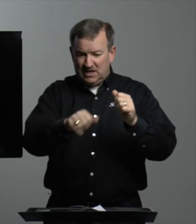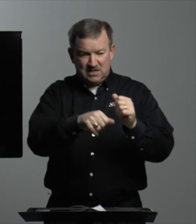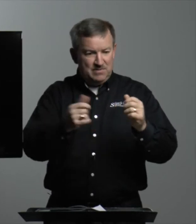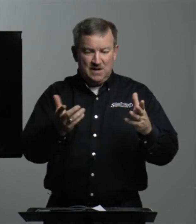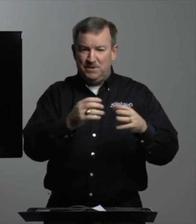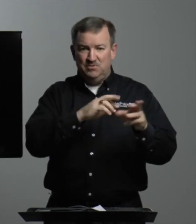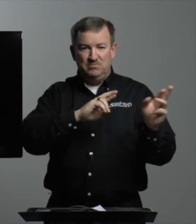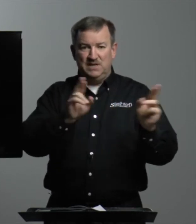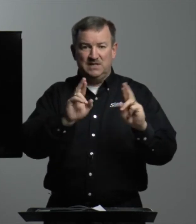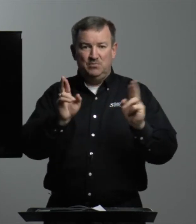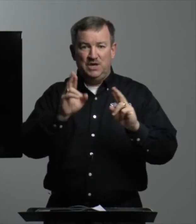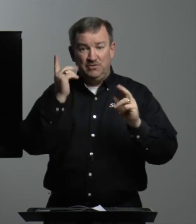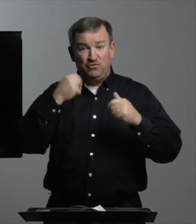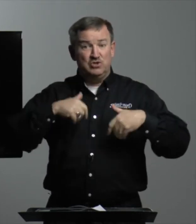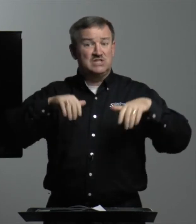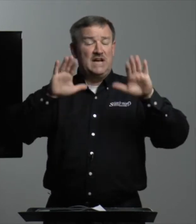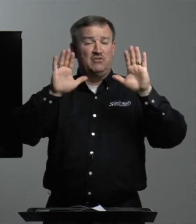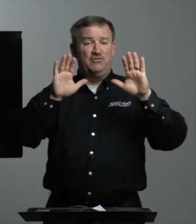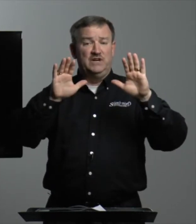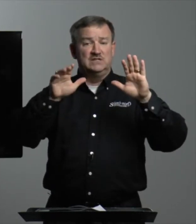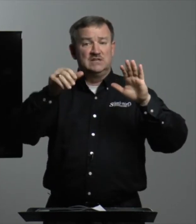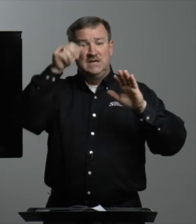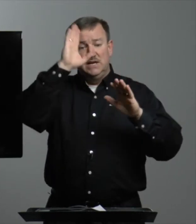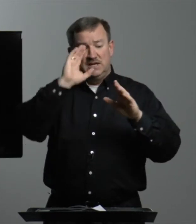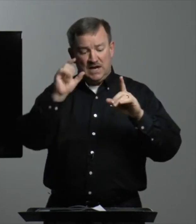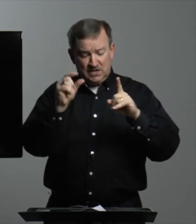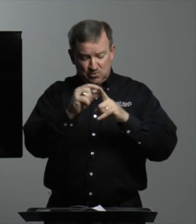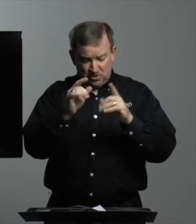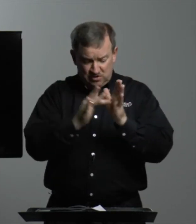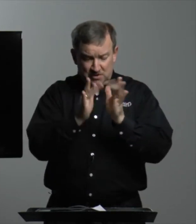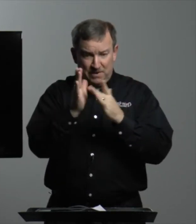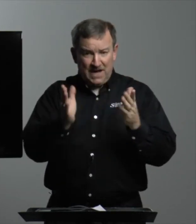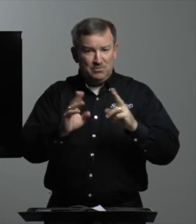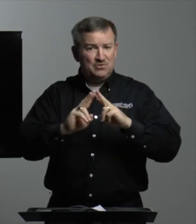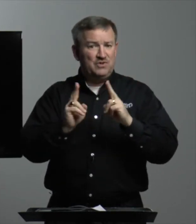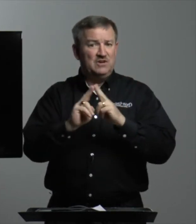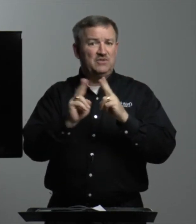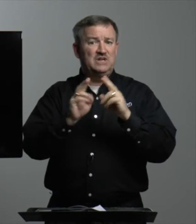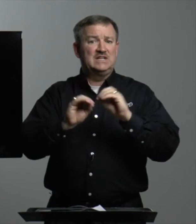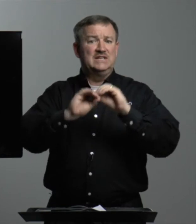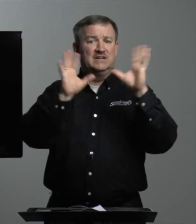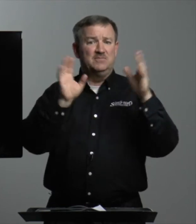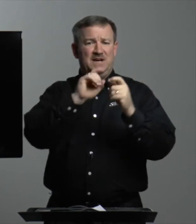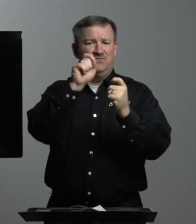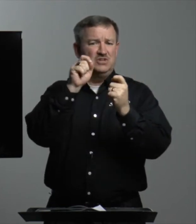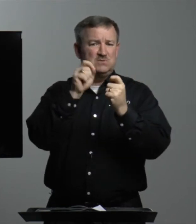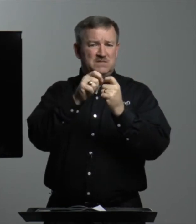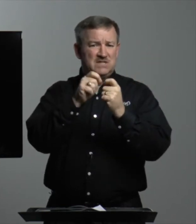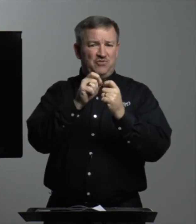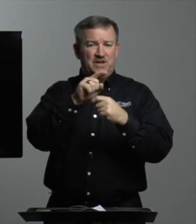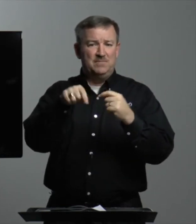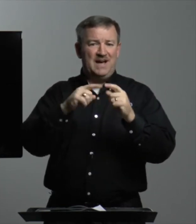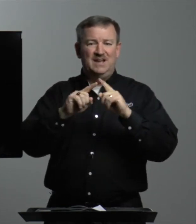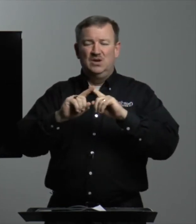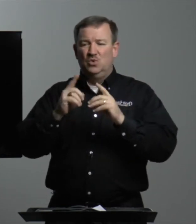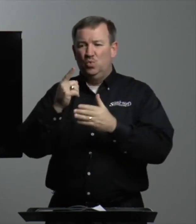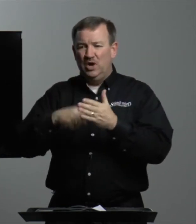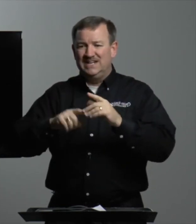cut them up. He would make them ready for sacrifice. God's word. The Bible is very, very clear about, very specific about what